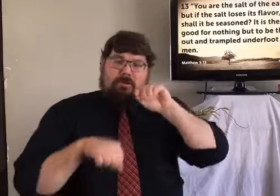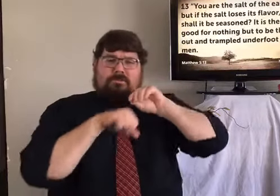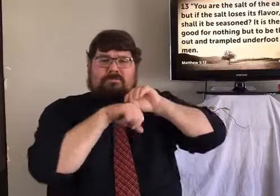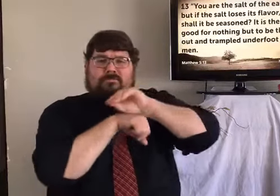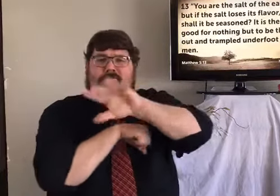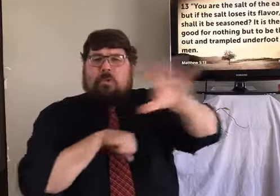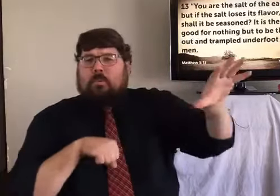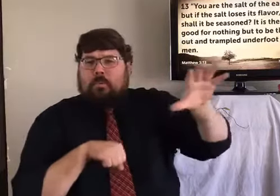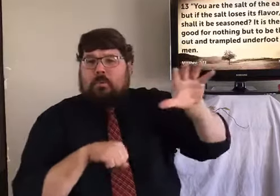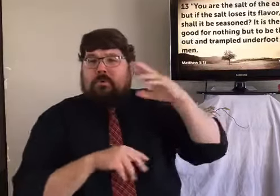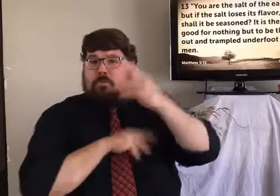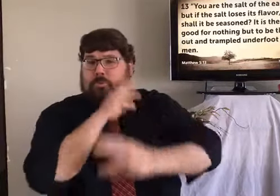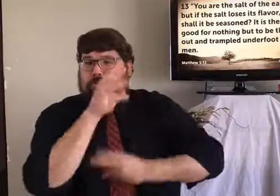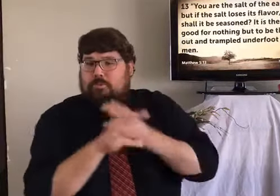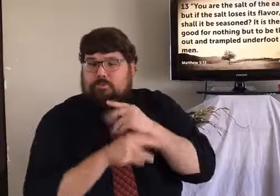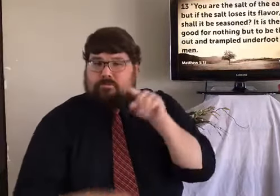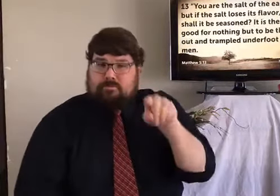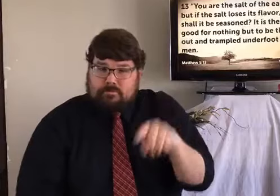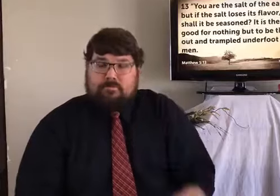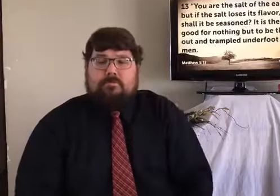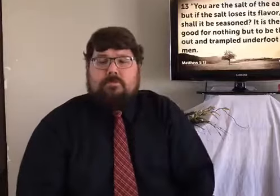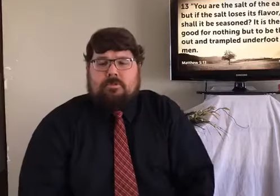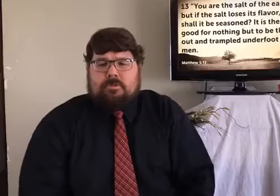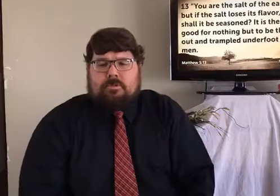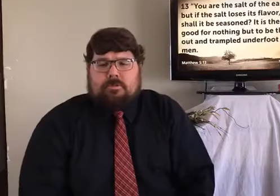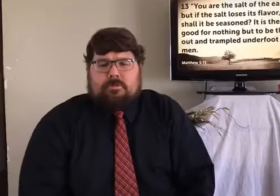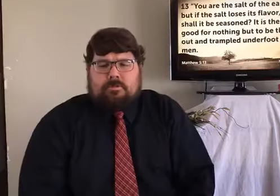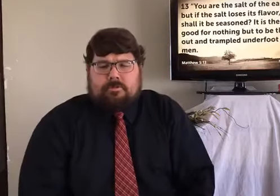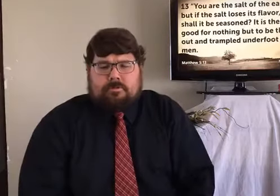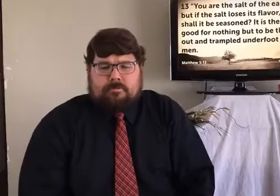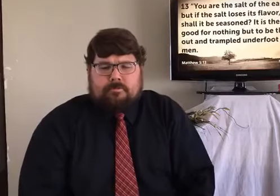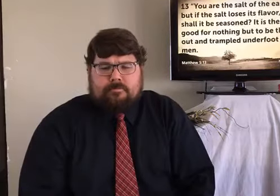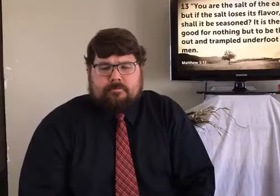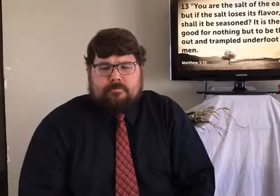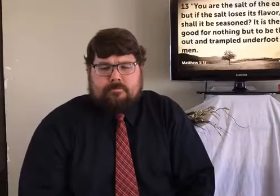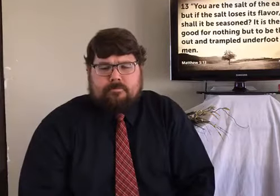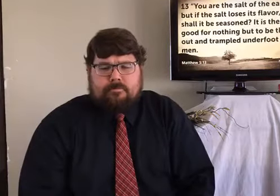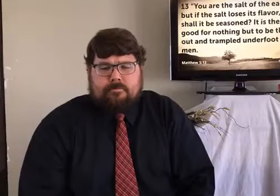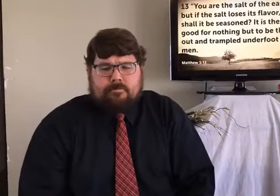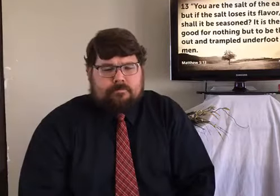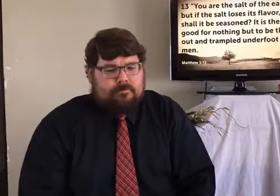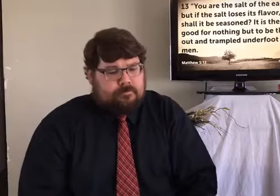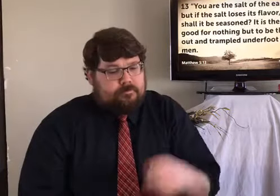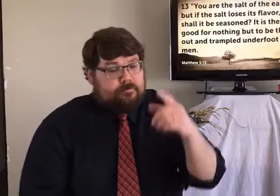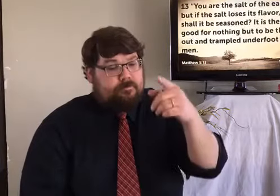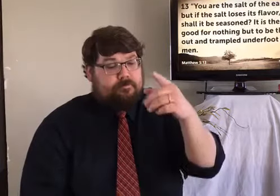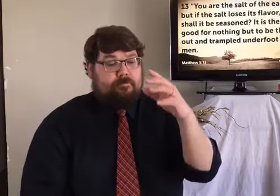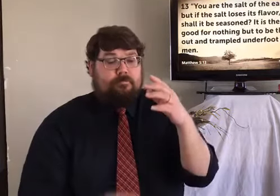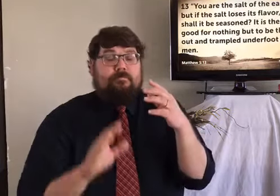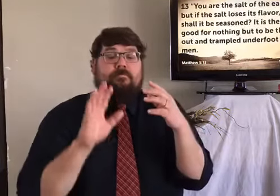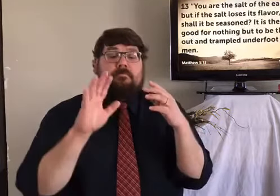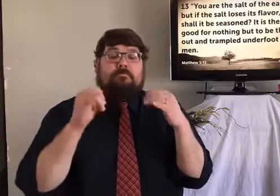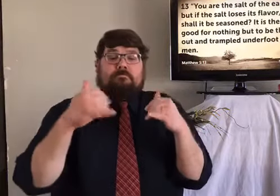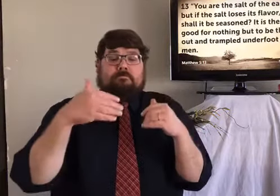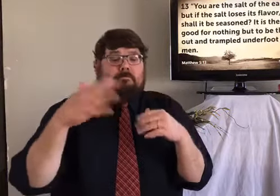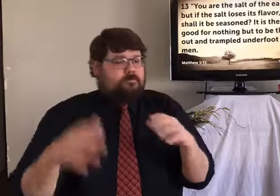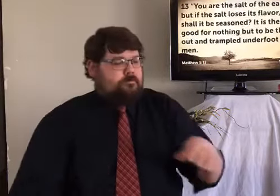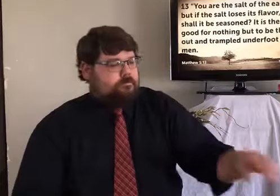look at how salt works to influence the world, and what kind of characteristics we are to have to